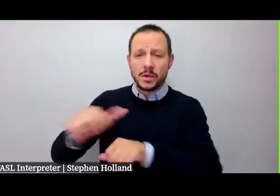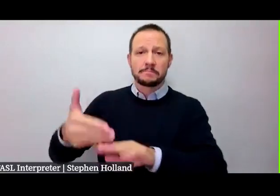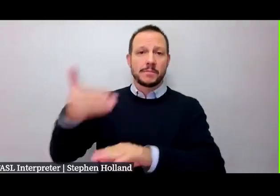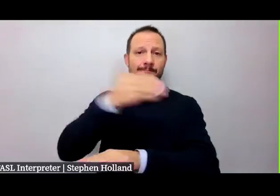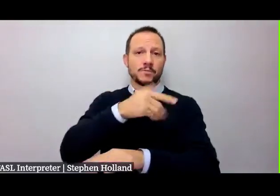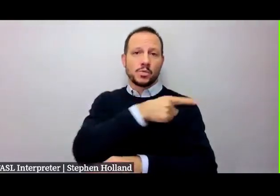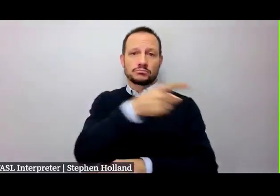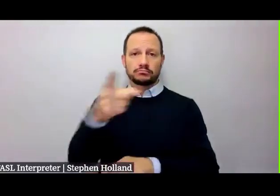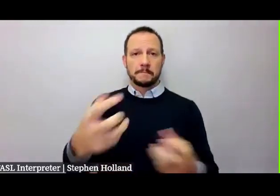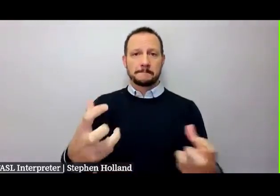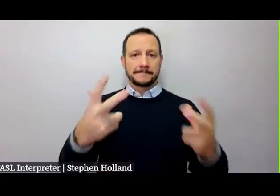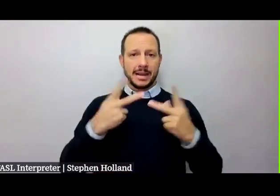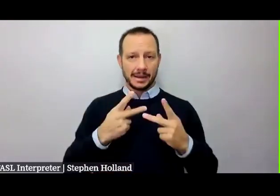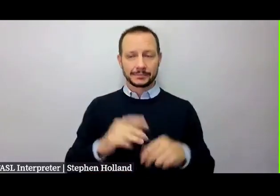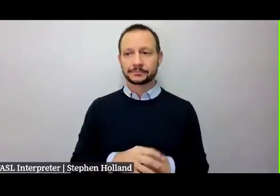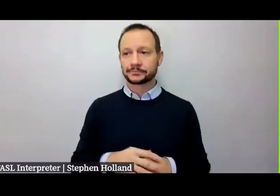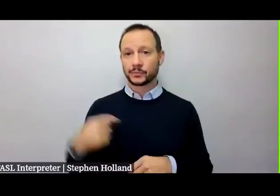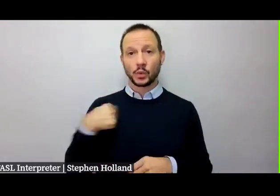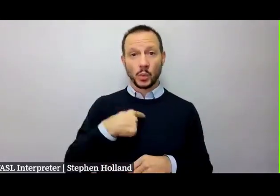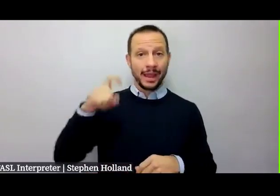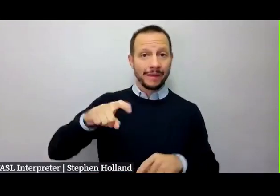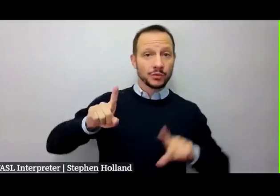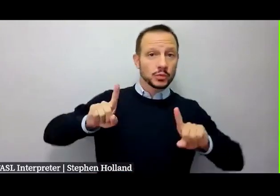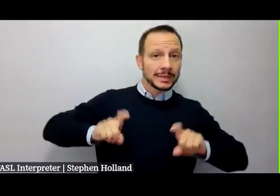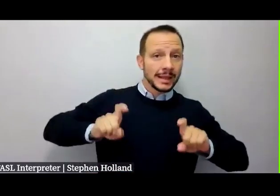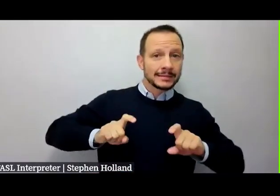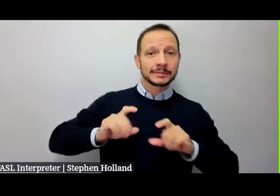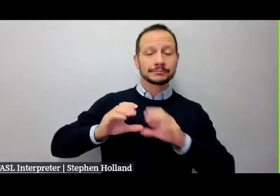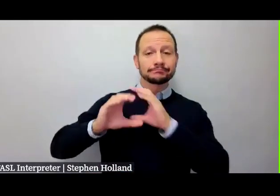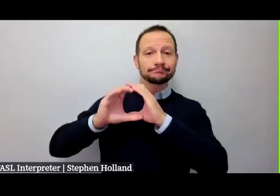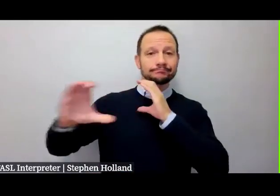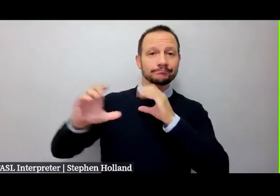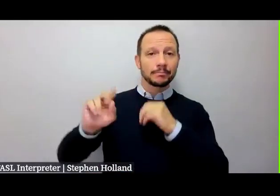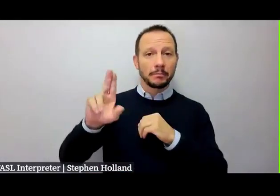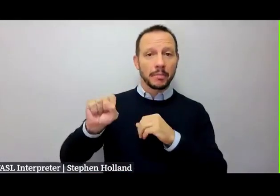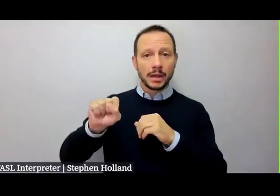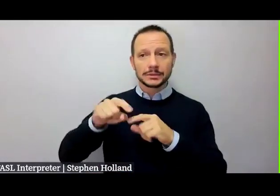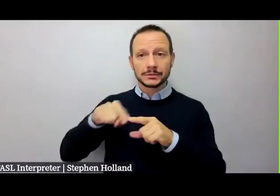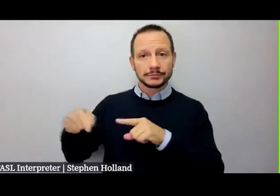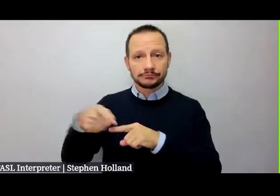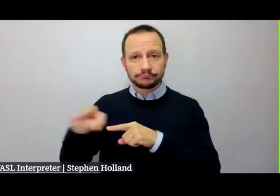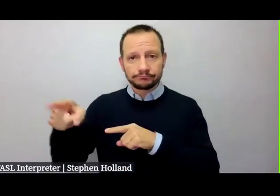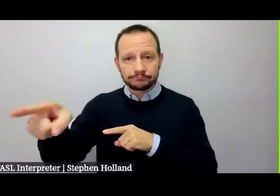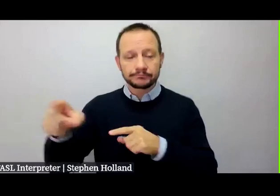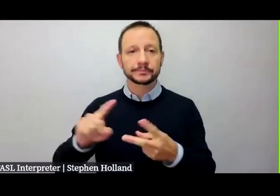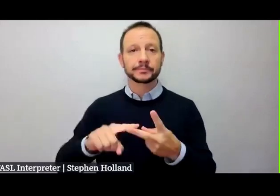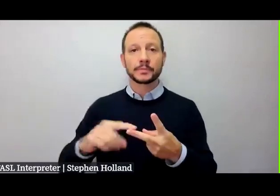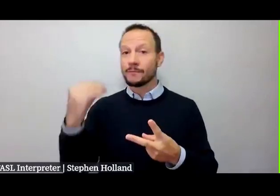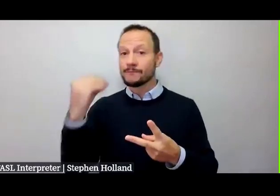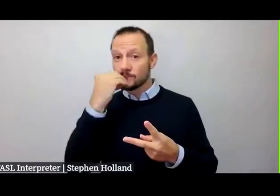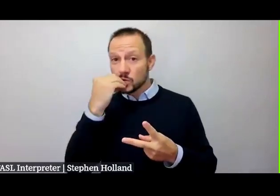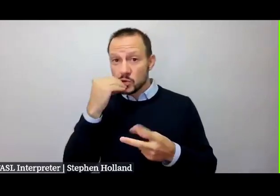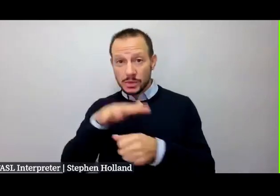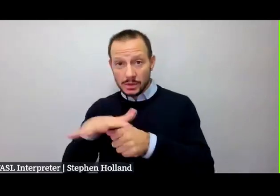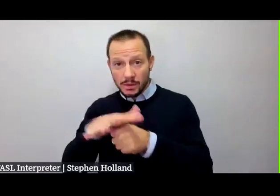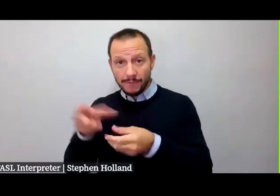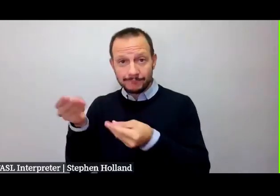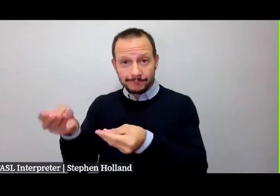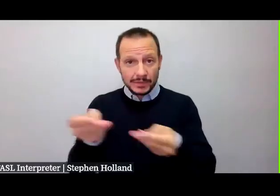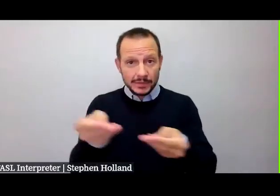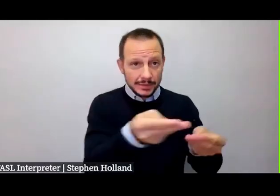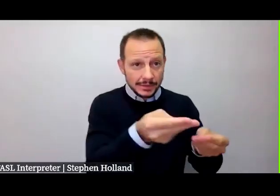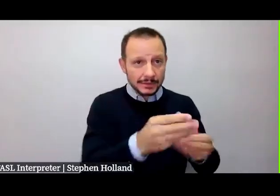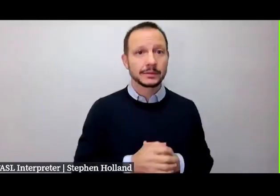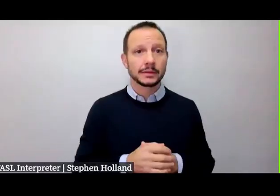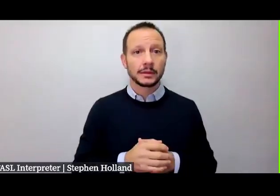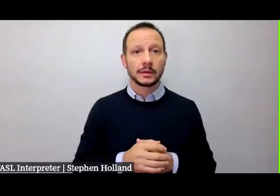including rerouting and testing bus runs, securing sufficient food in order to feed our students with resources that